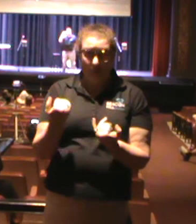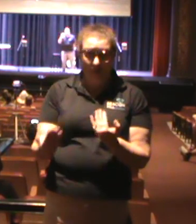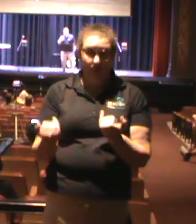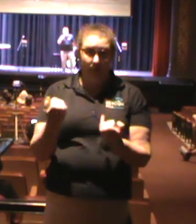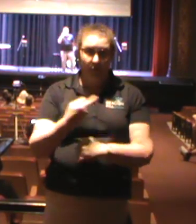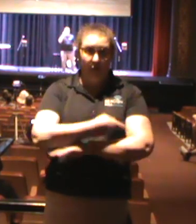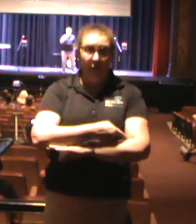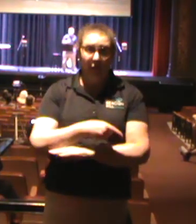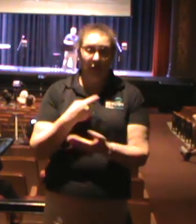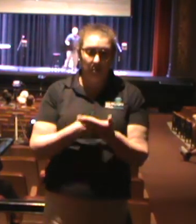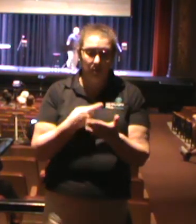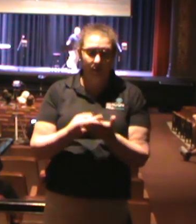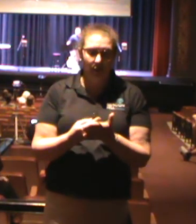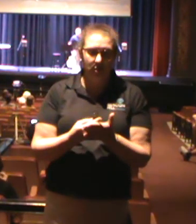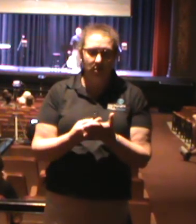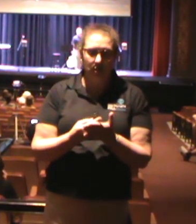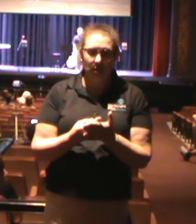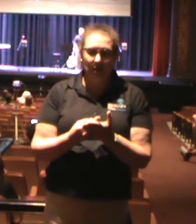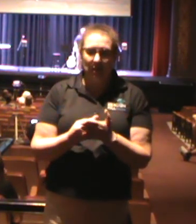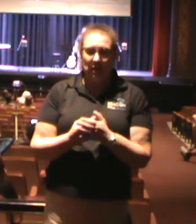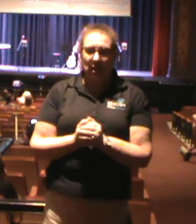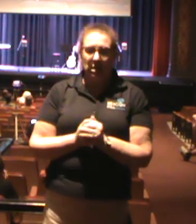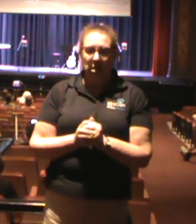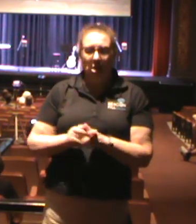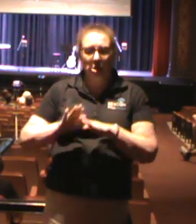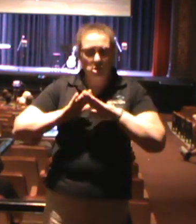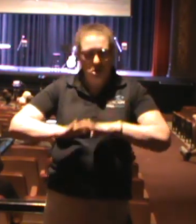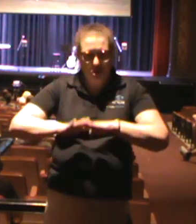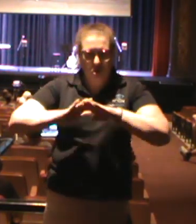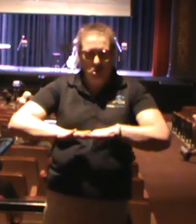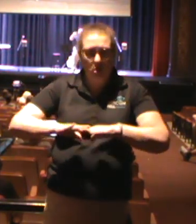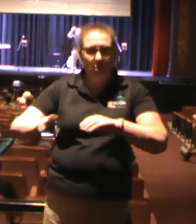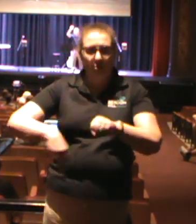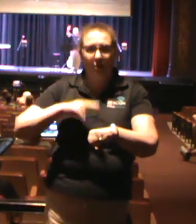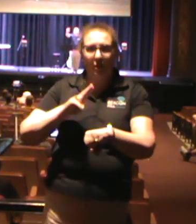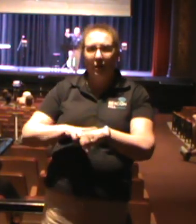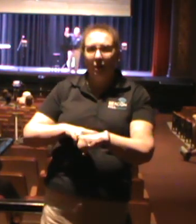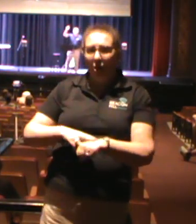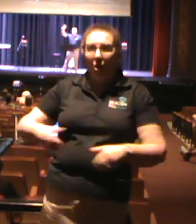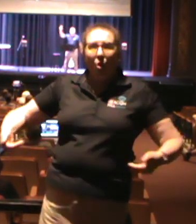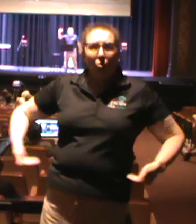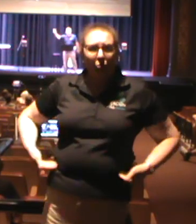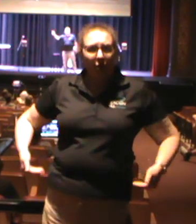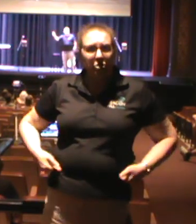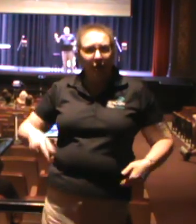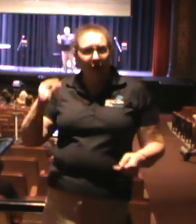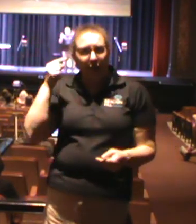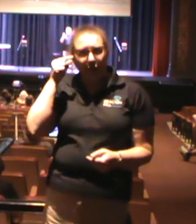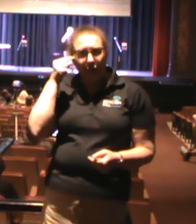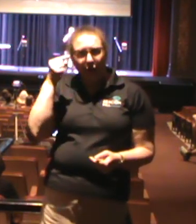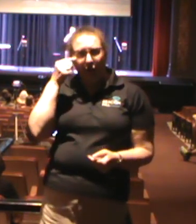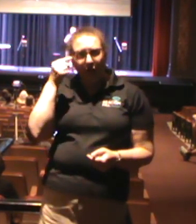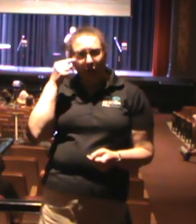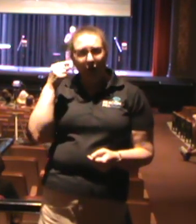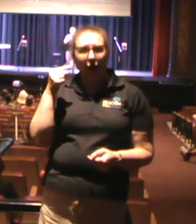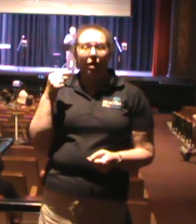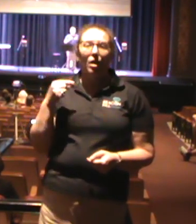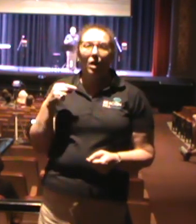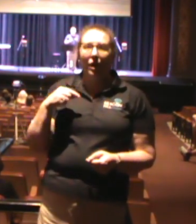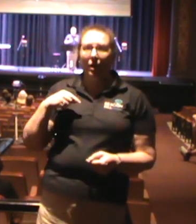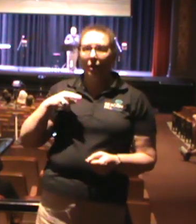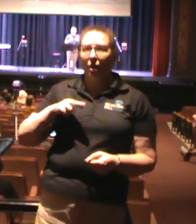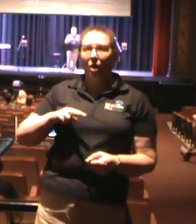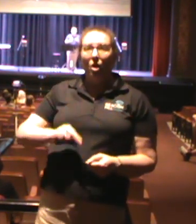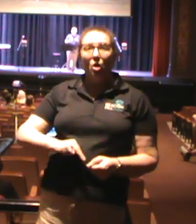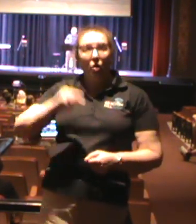talking about the rising tension among the nations, the tension between Russia, we see China, and North Korea. It wasn't that long